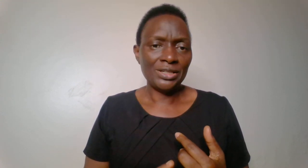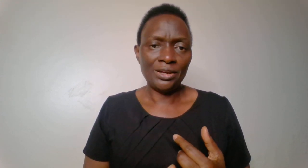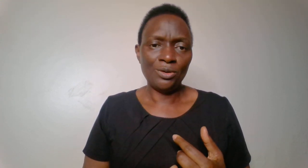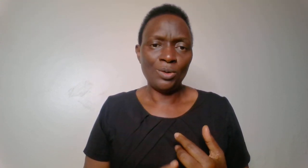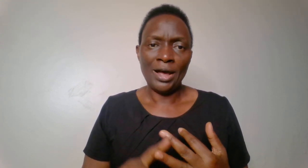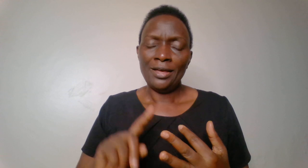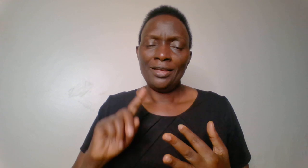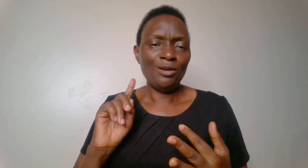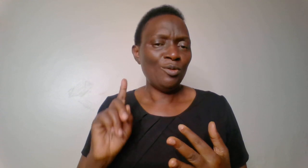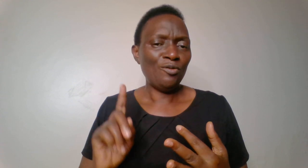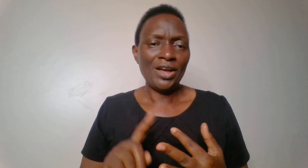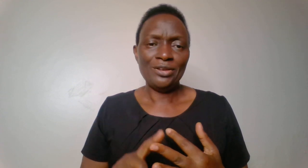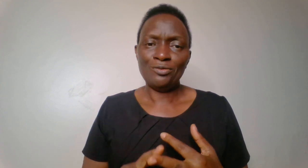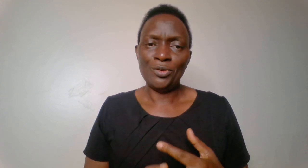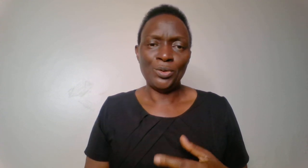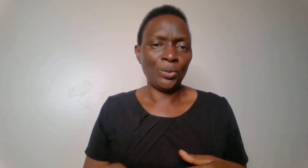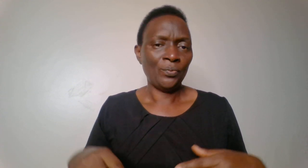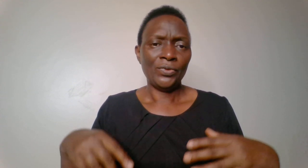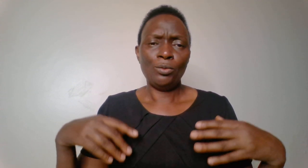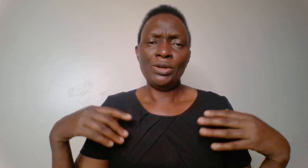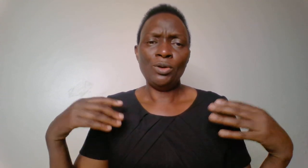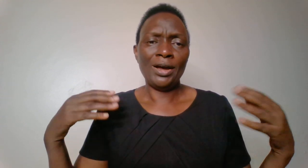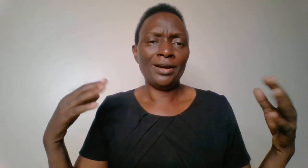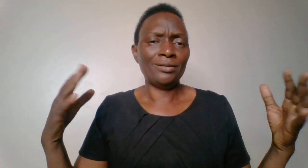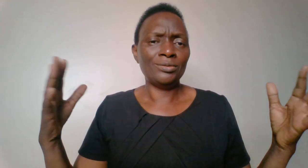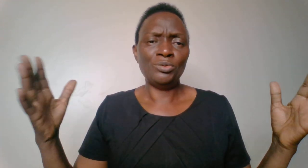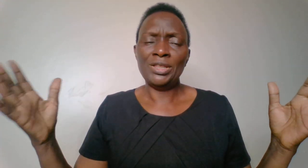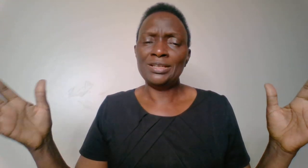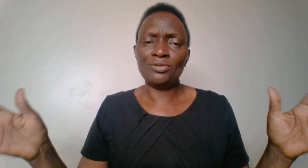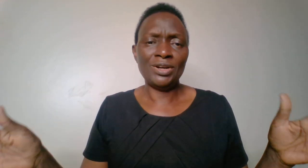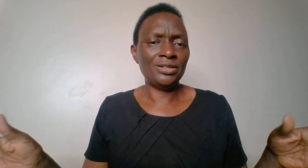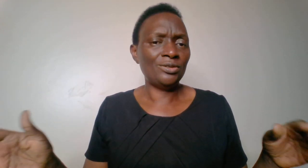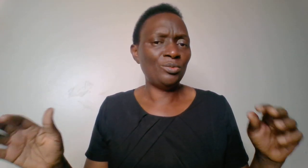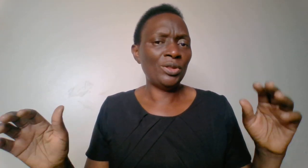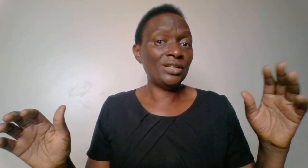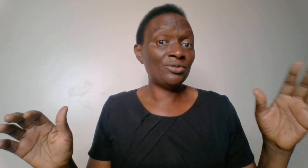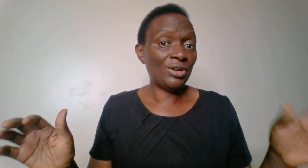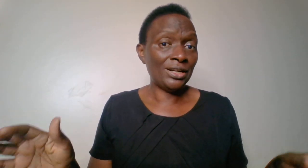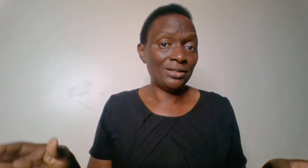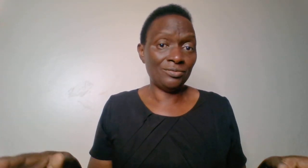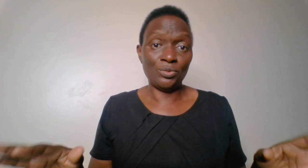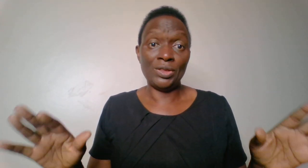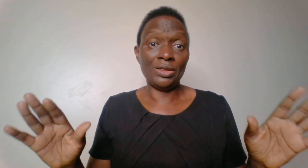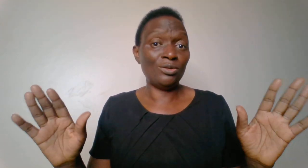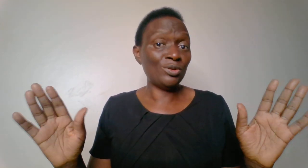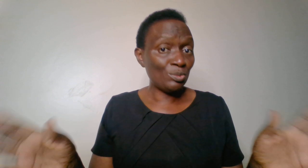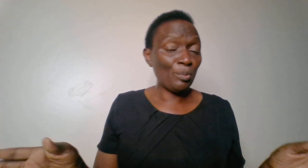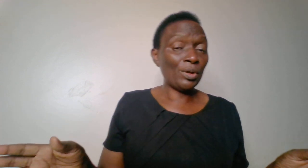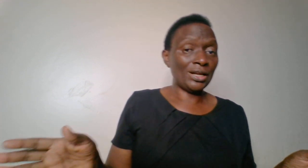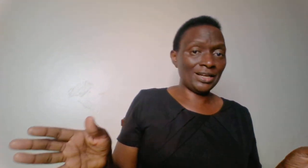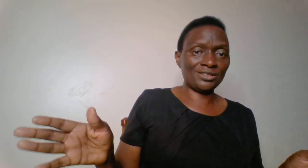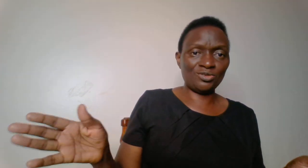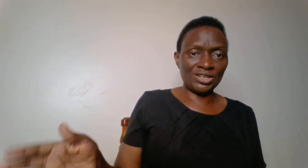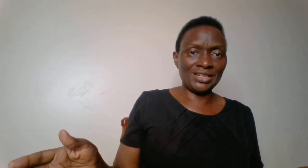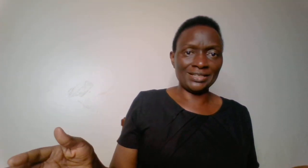secure. He will fight for you when you are with his friends, with his relatives, with those people that are strangers.